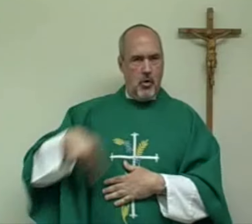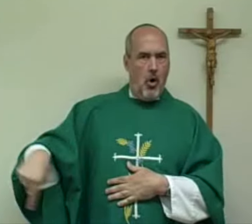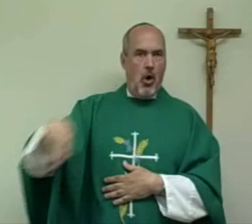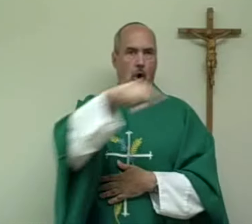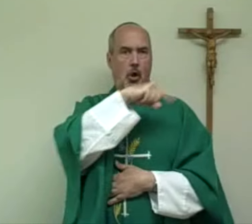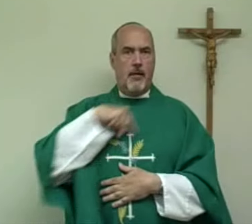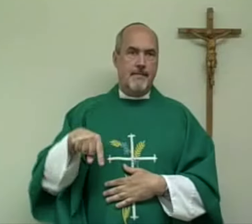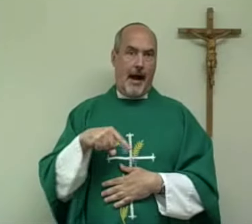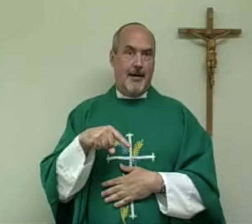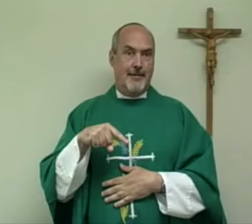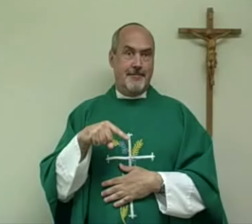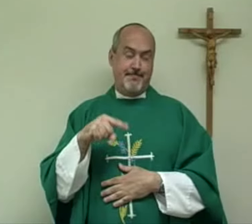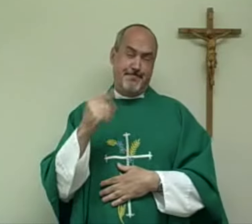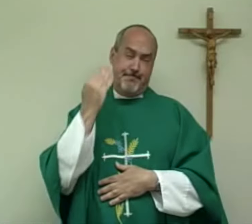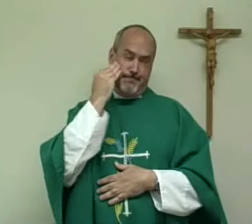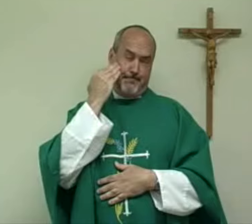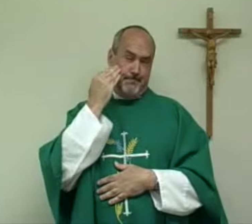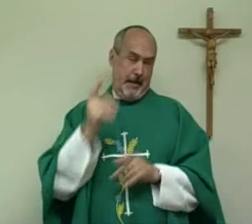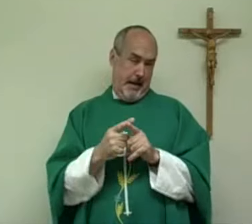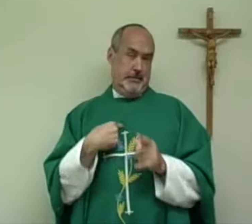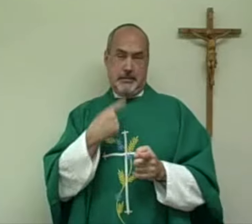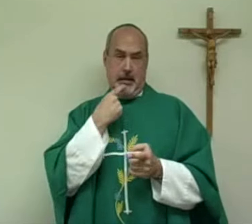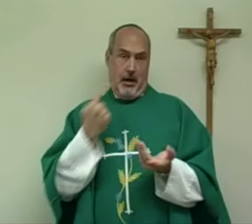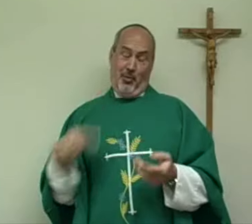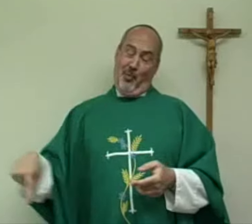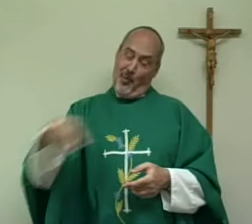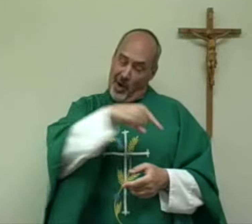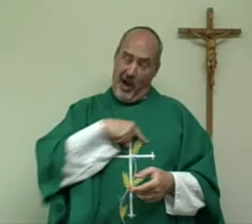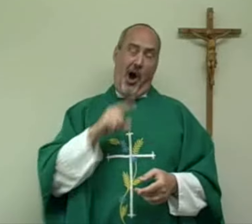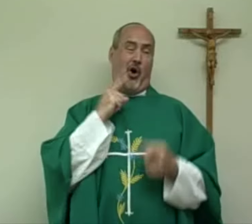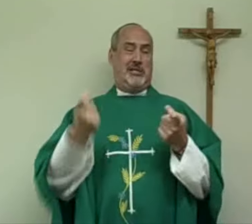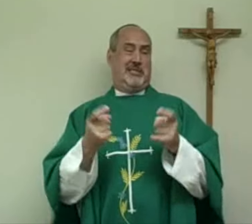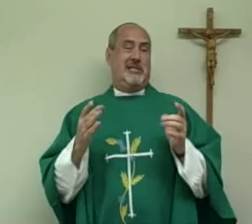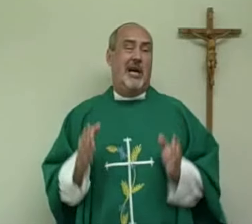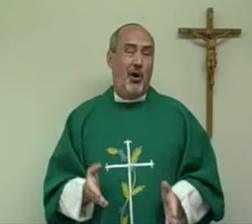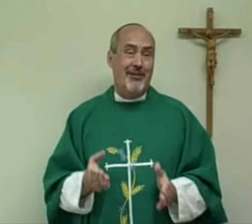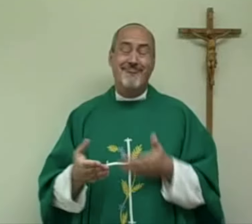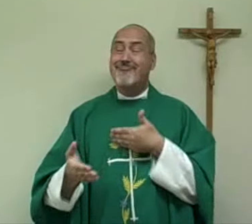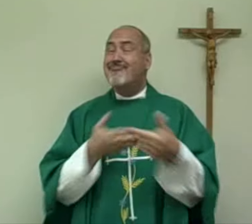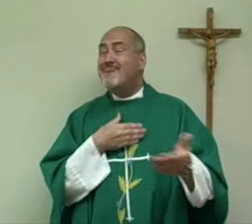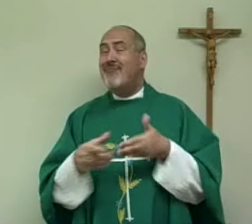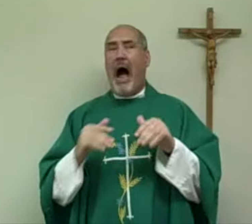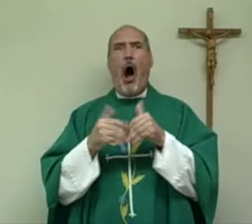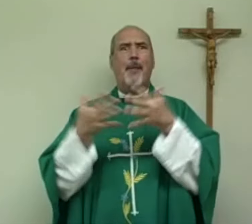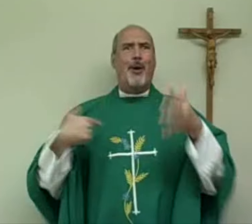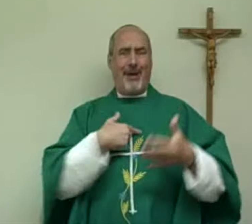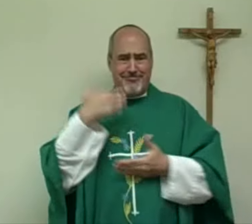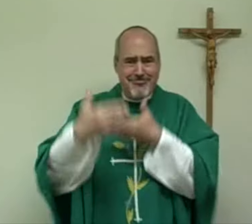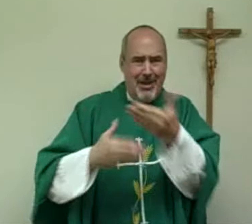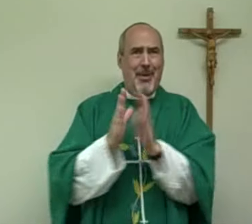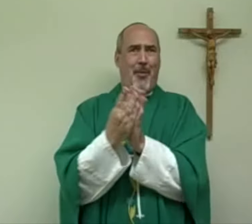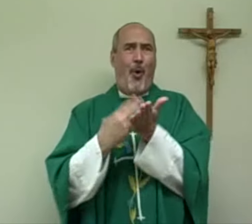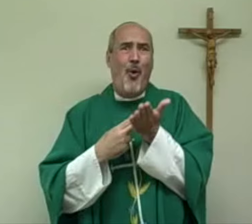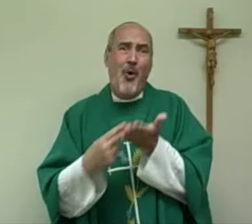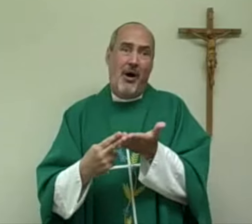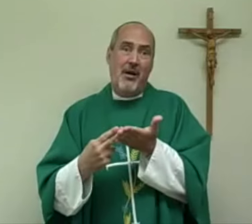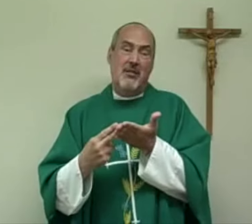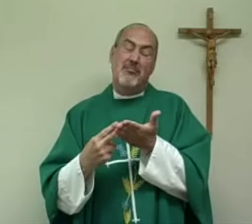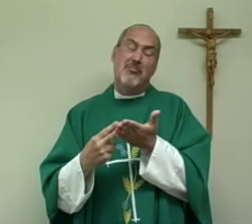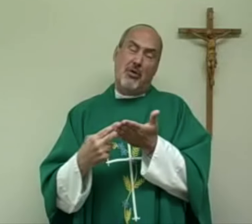And if we look at these three examples, this is such an important lesson for all of us. Because we all sin. It doesn't matter